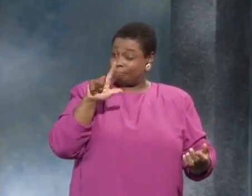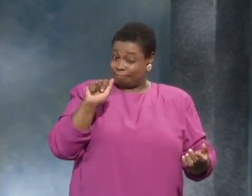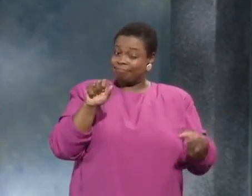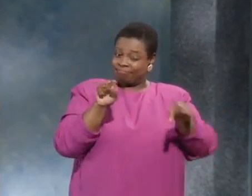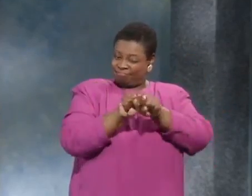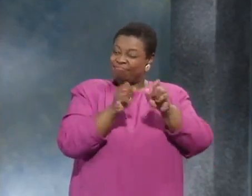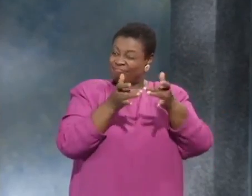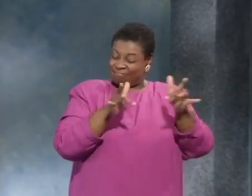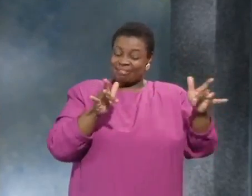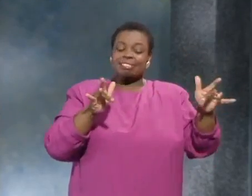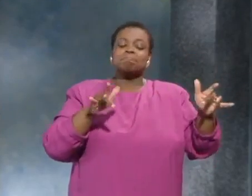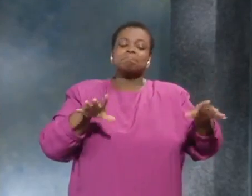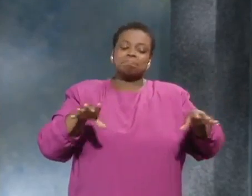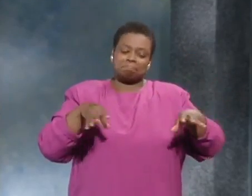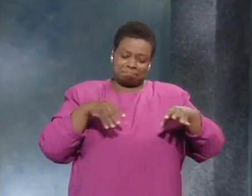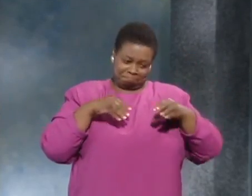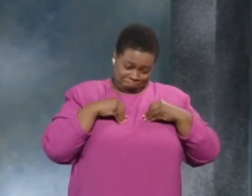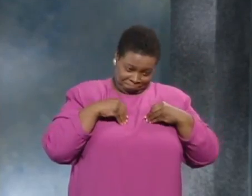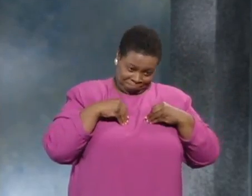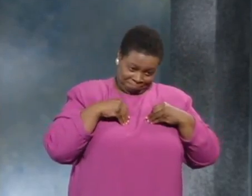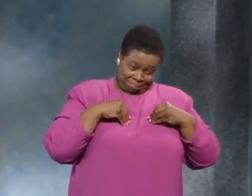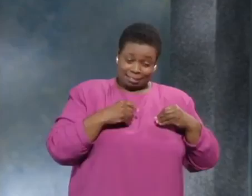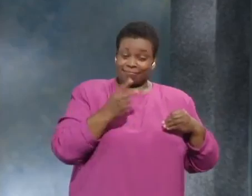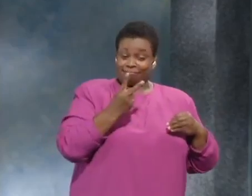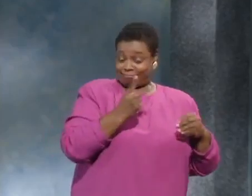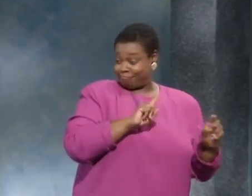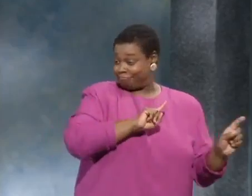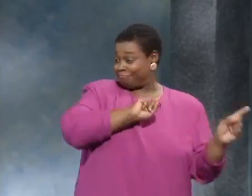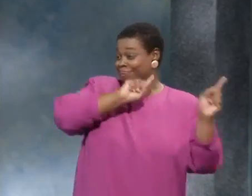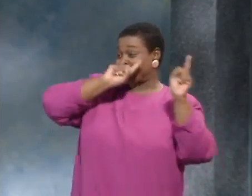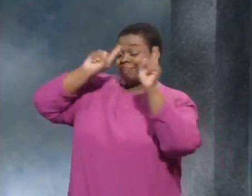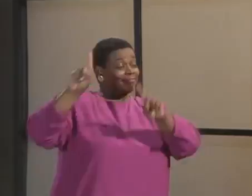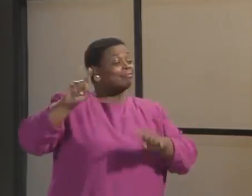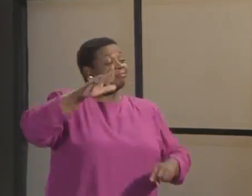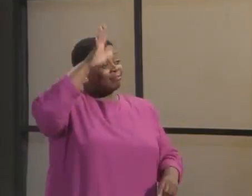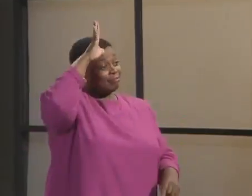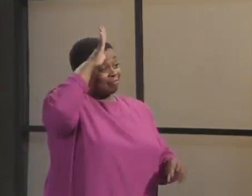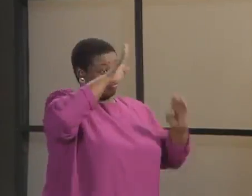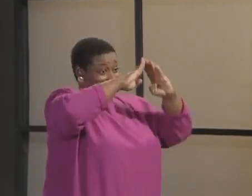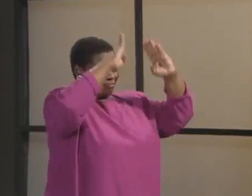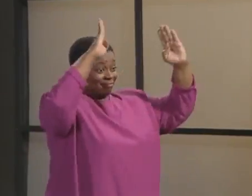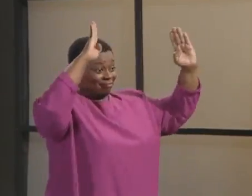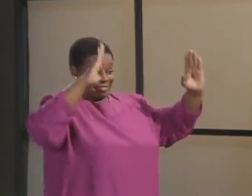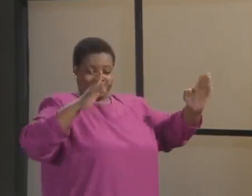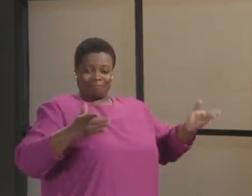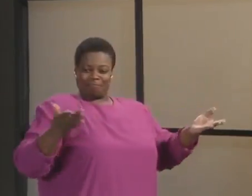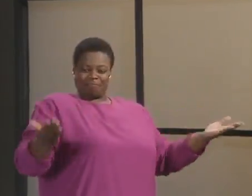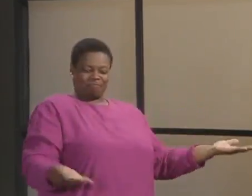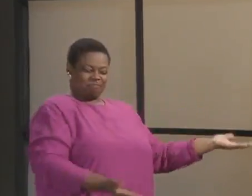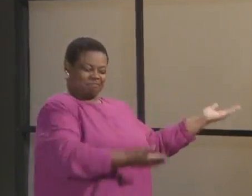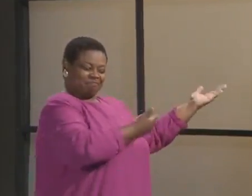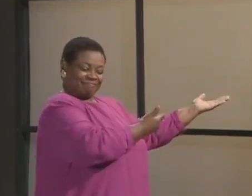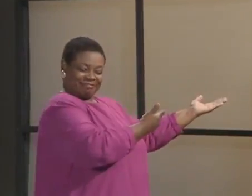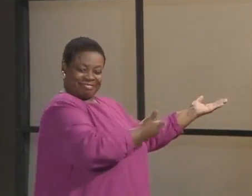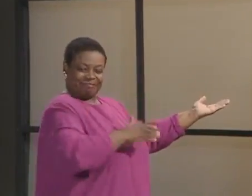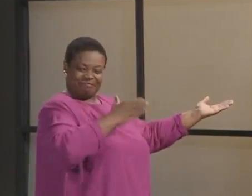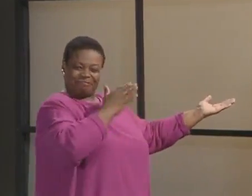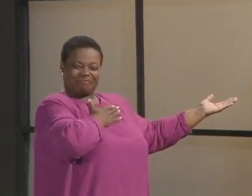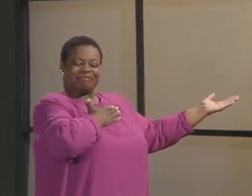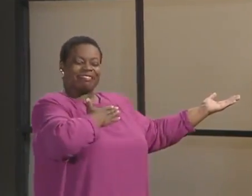accepted. The two of them went to the father's house, and he